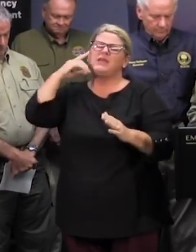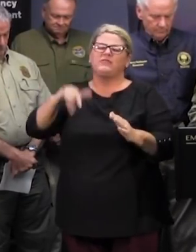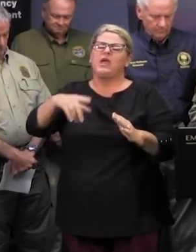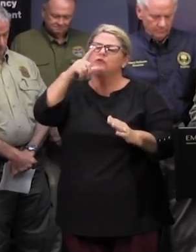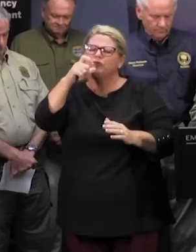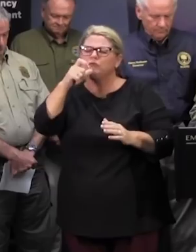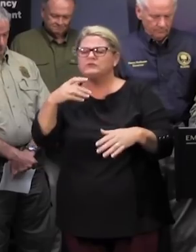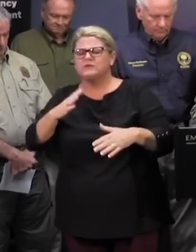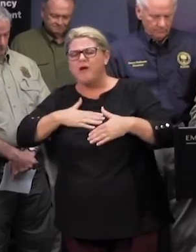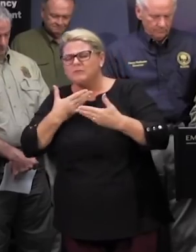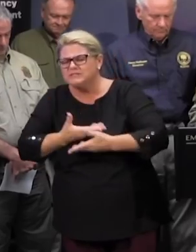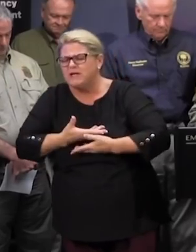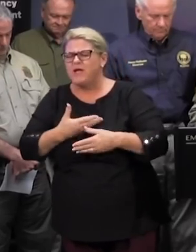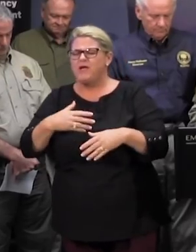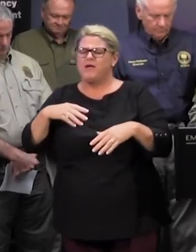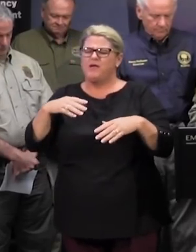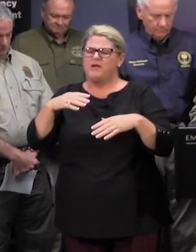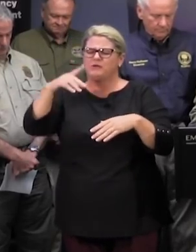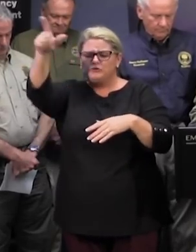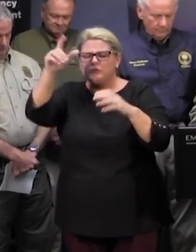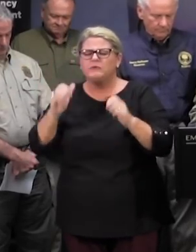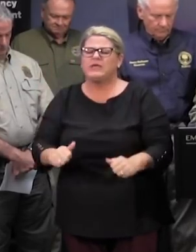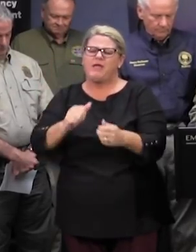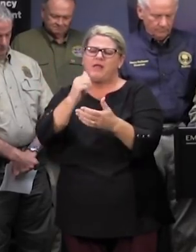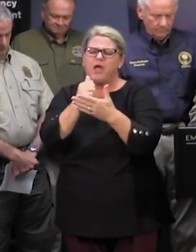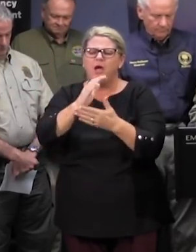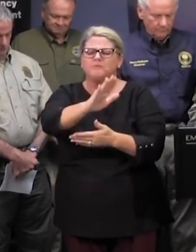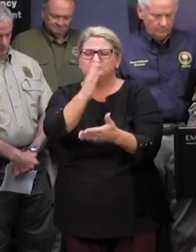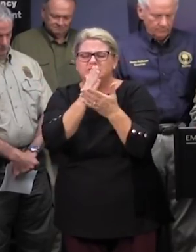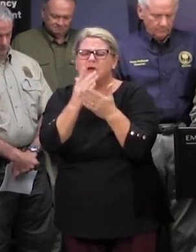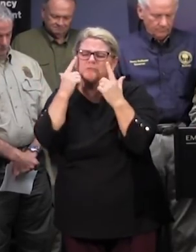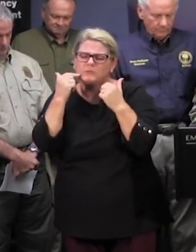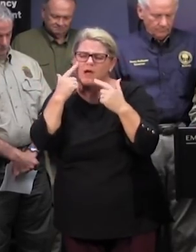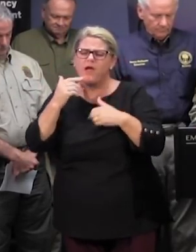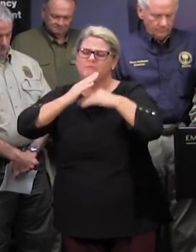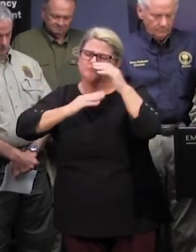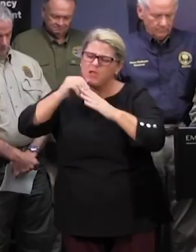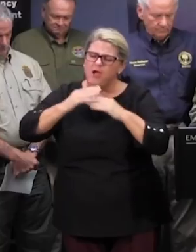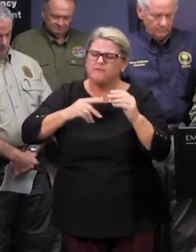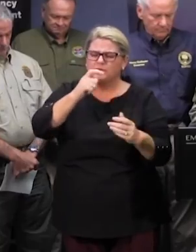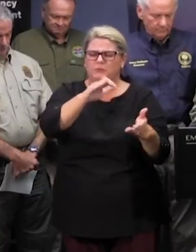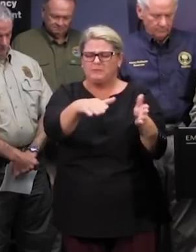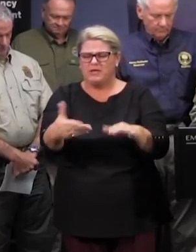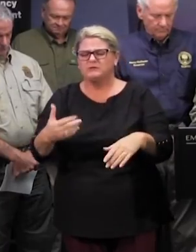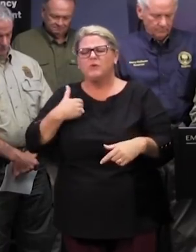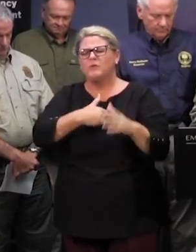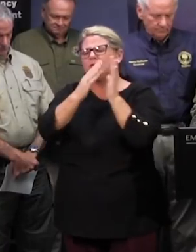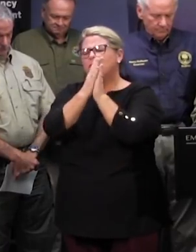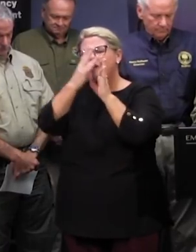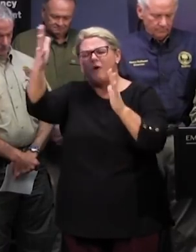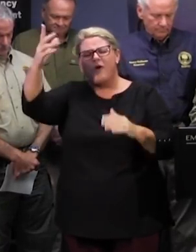their eyes and comfort them in that loss you're able to do anything but fail so right now we give you glory because